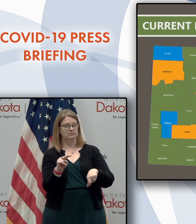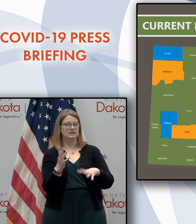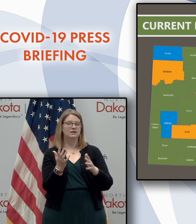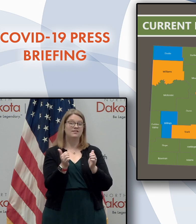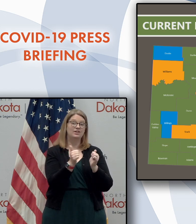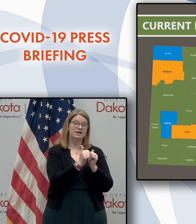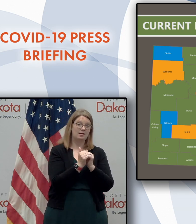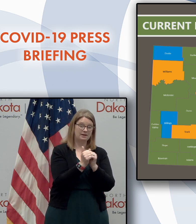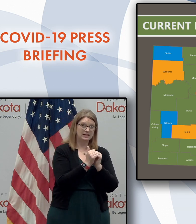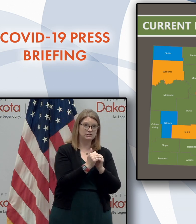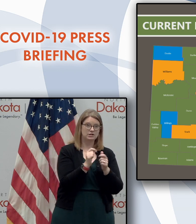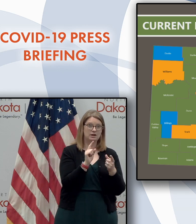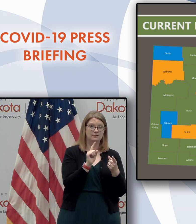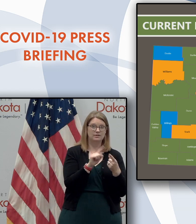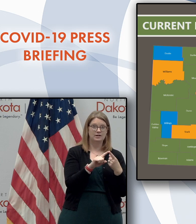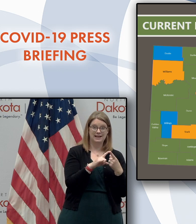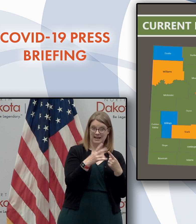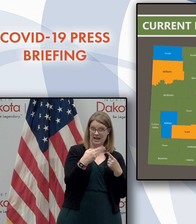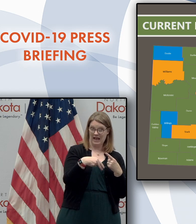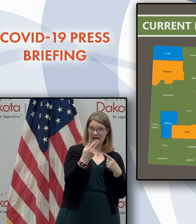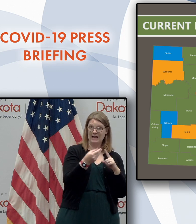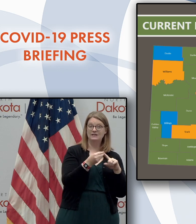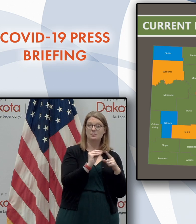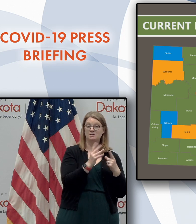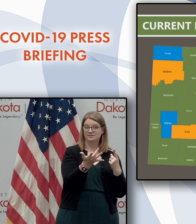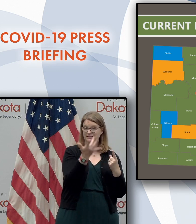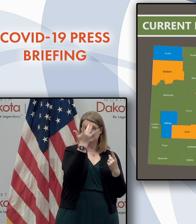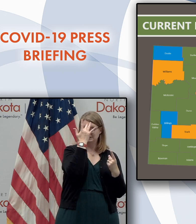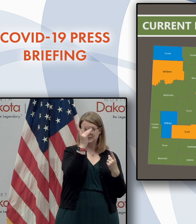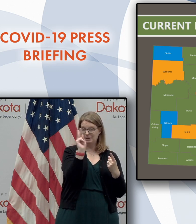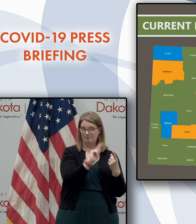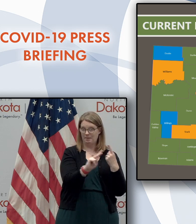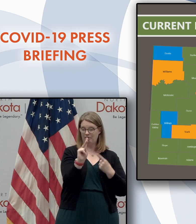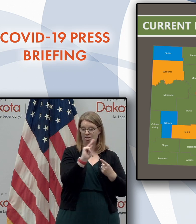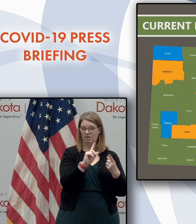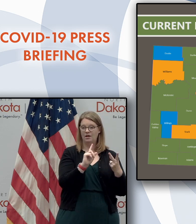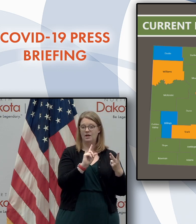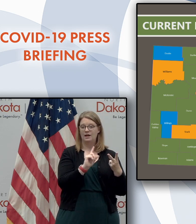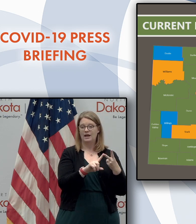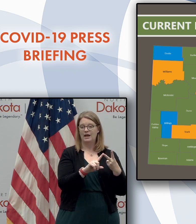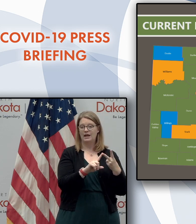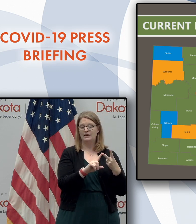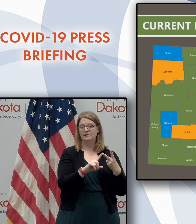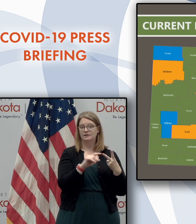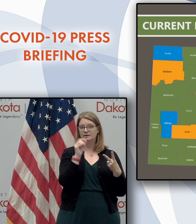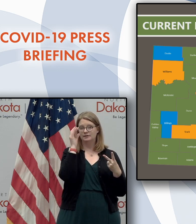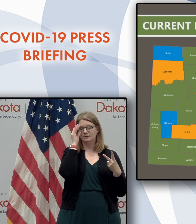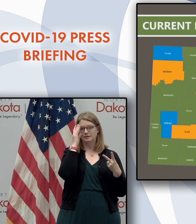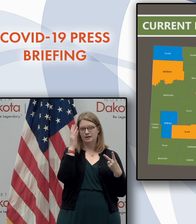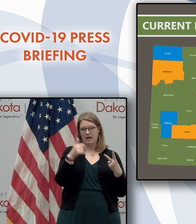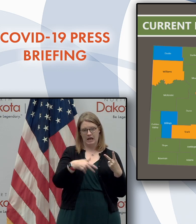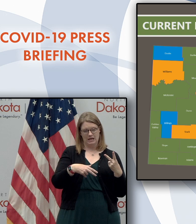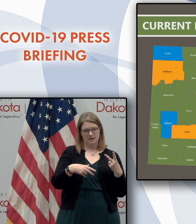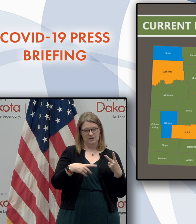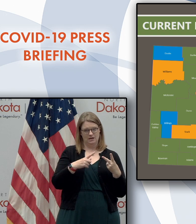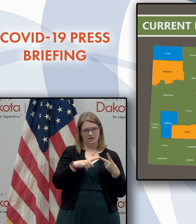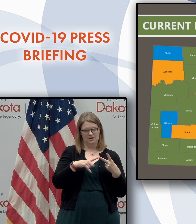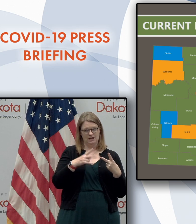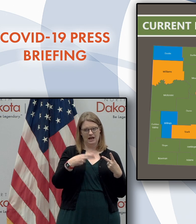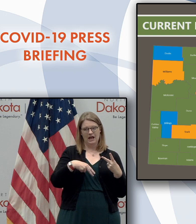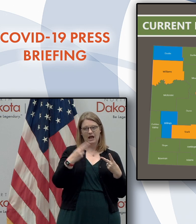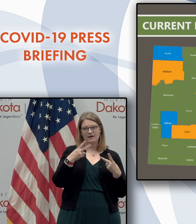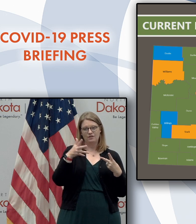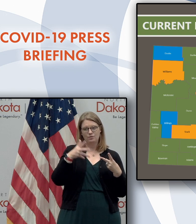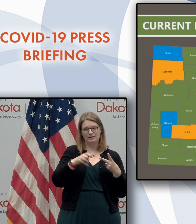of, uh, high number of active cases and, uh, and now high relative to the rest of the state,